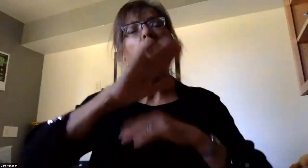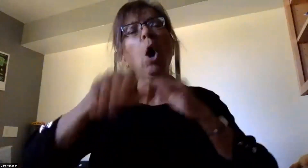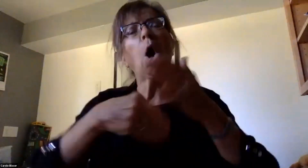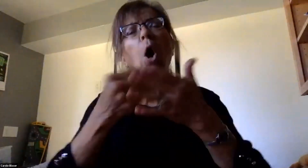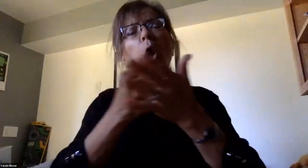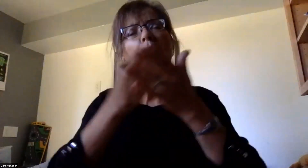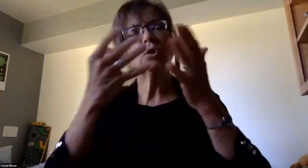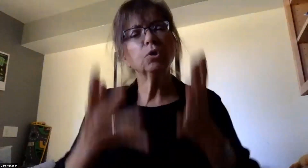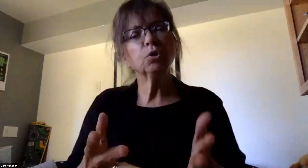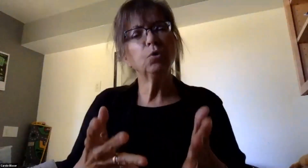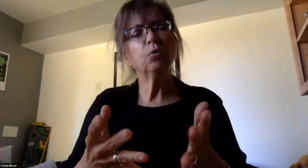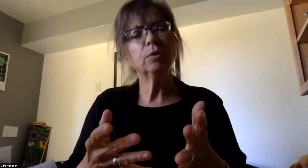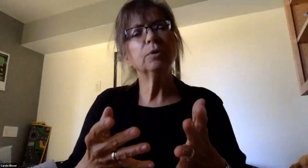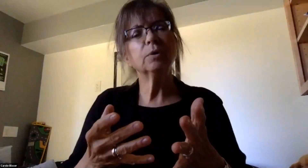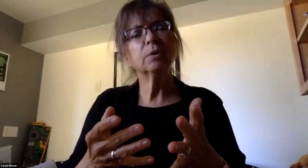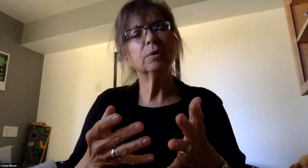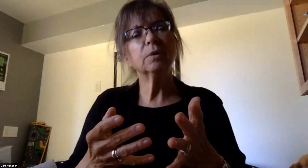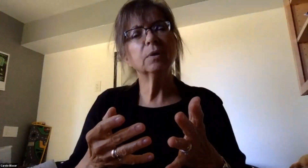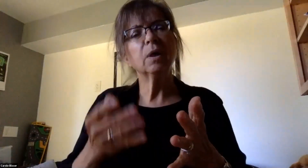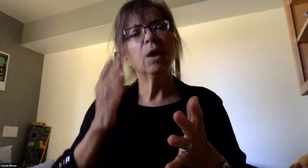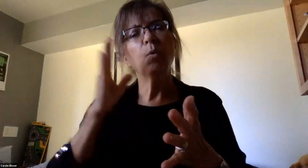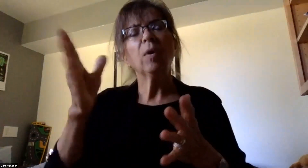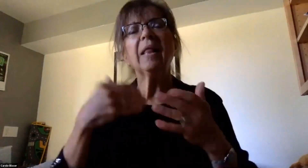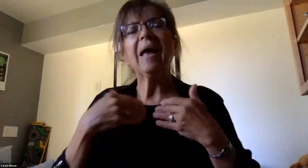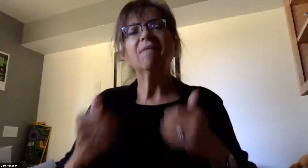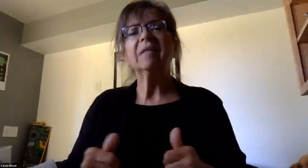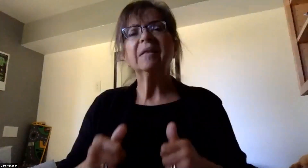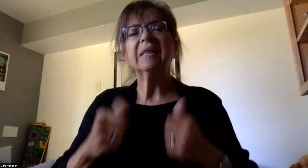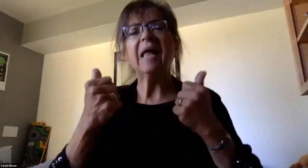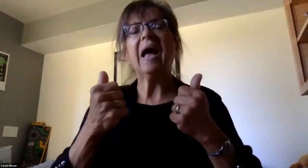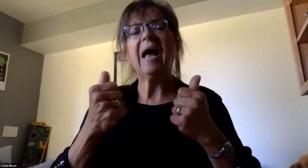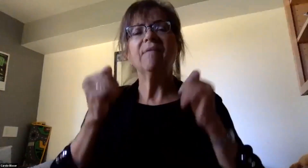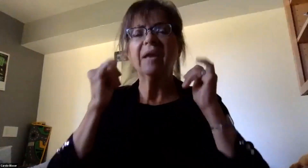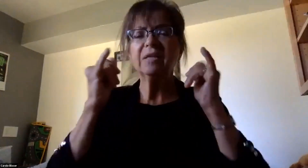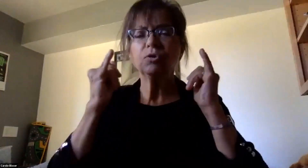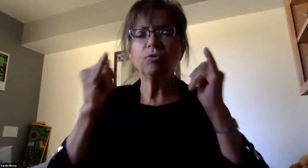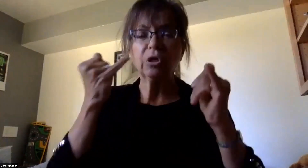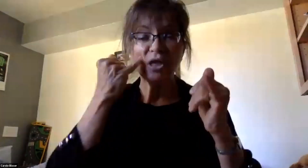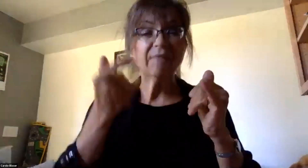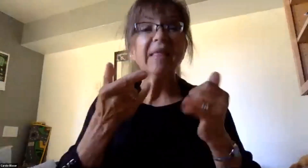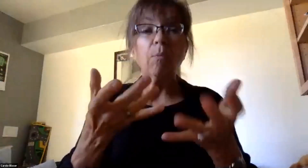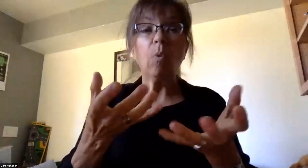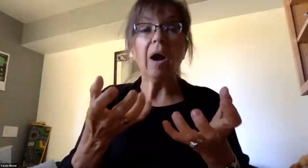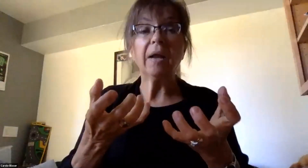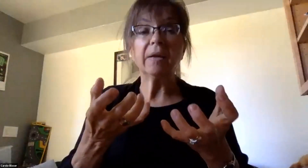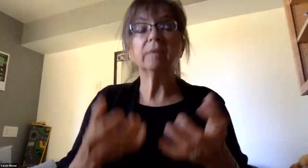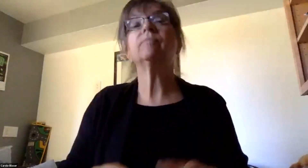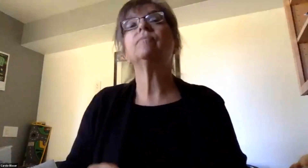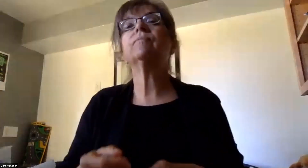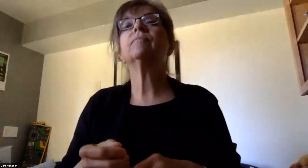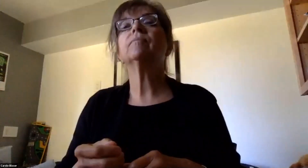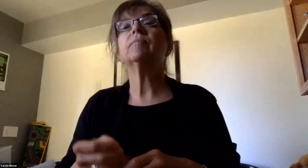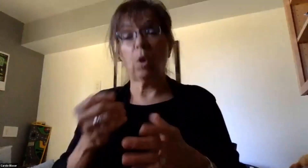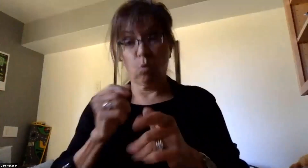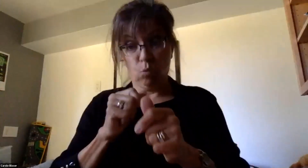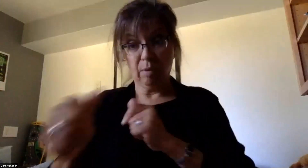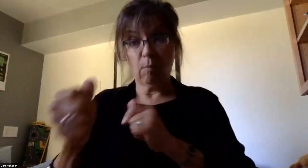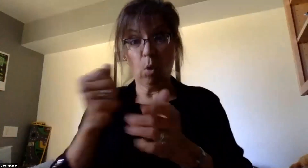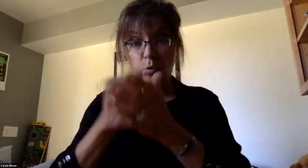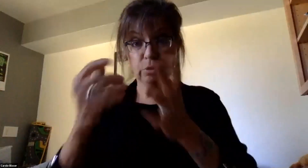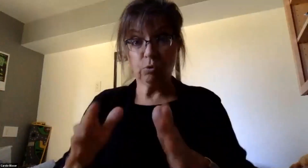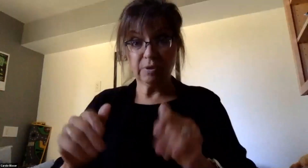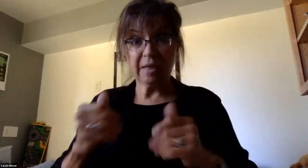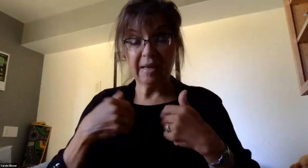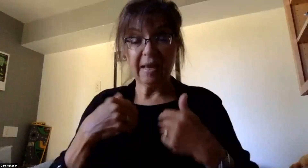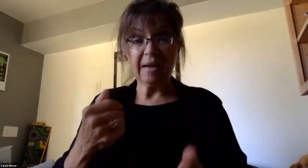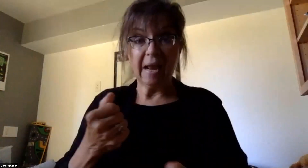some capacity will have live instruction if they so choose. Will remote students be able to get help or tutoring